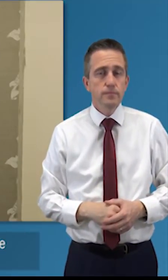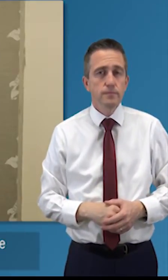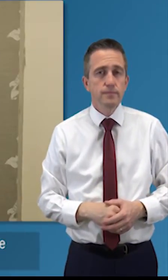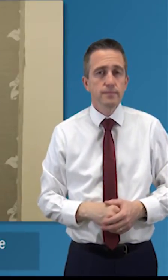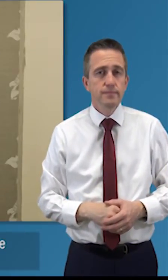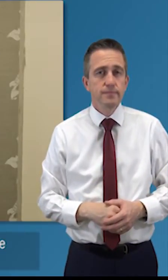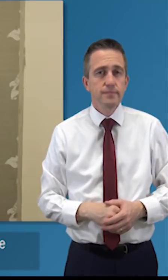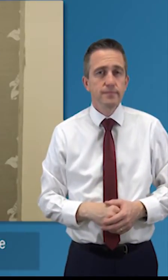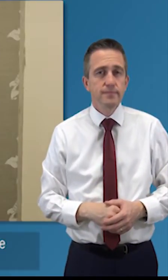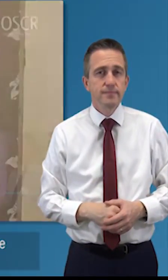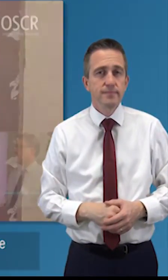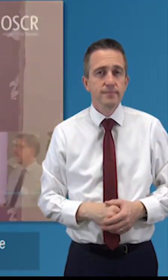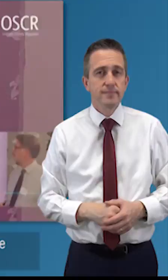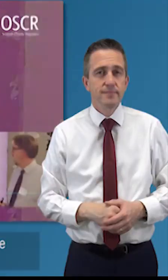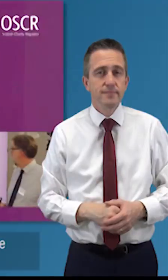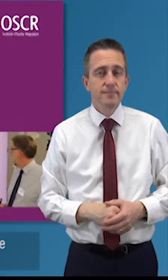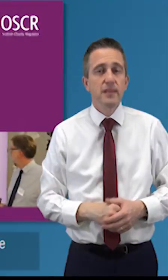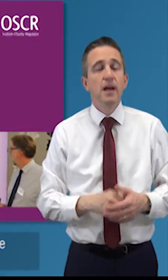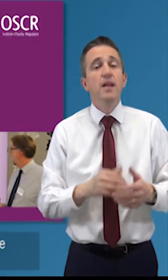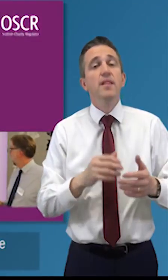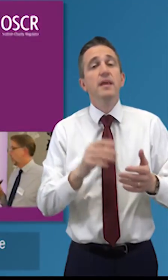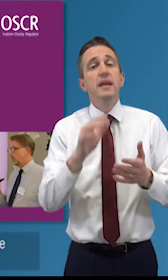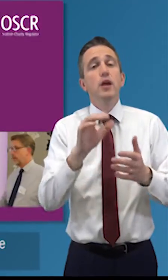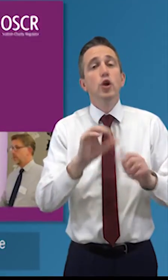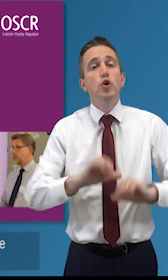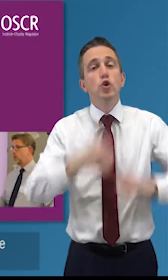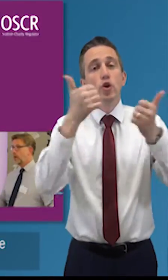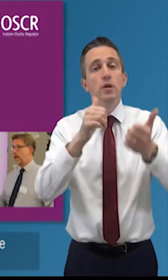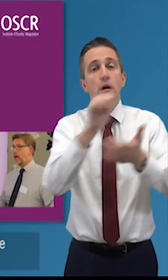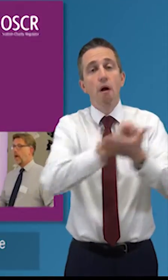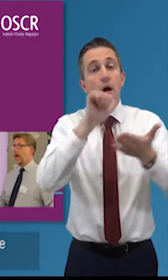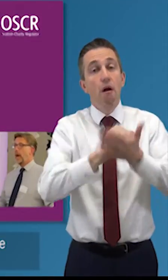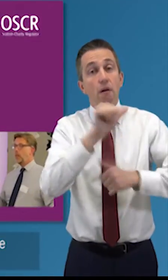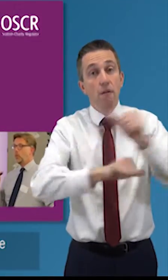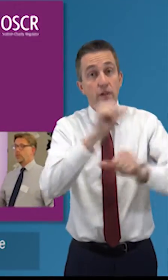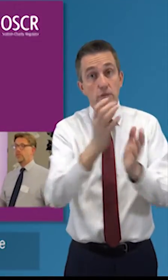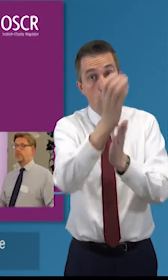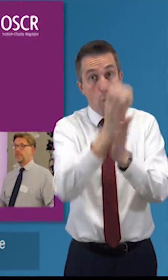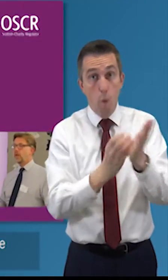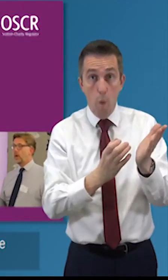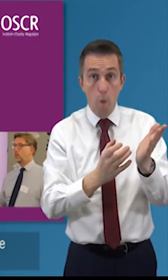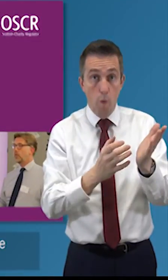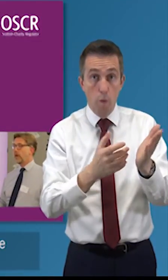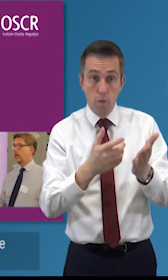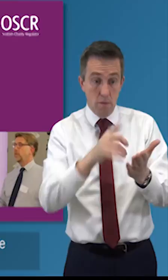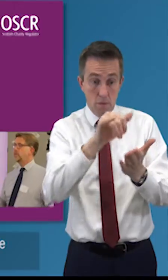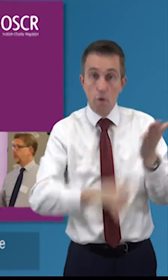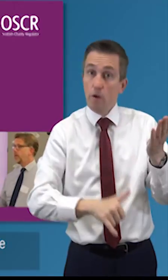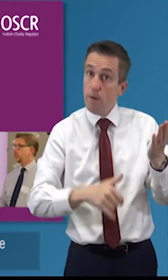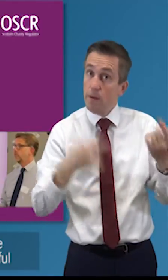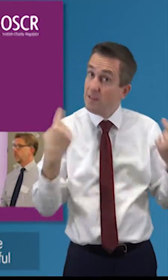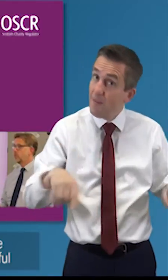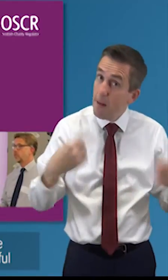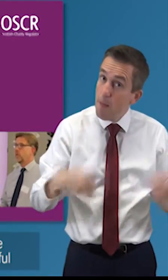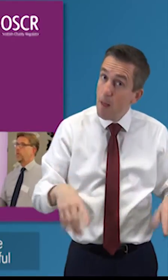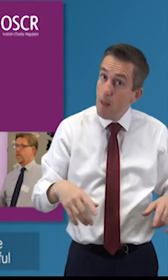so we've got copies of the uh the governance code there i would say grab one on way out it's a